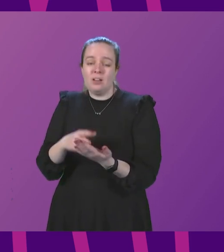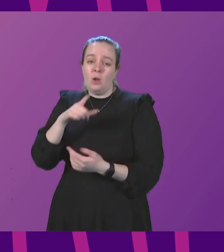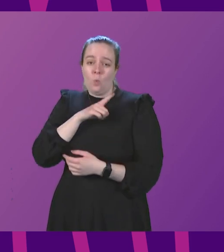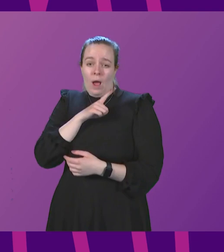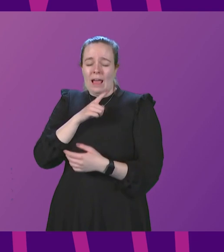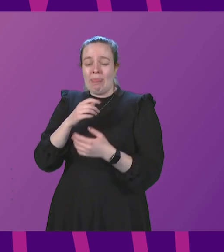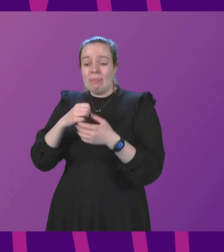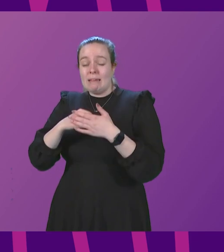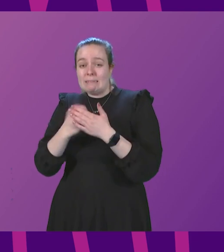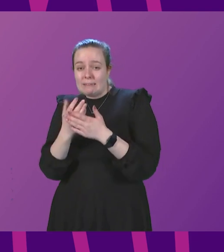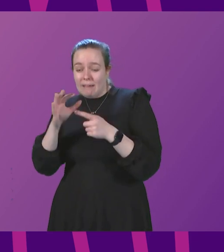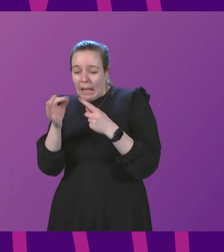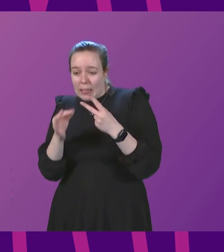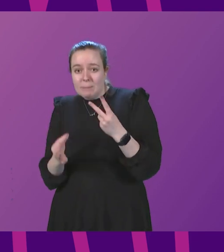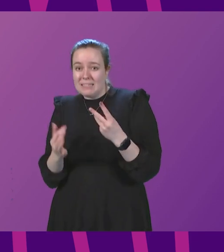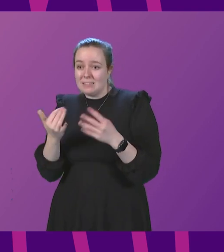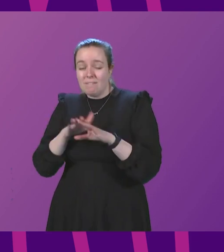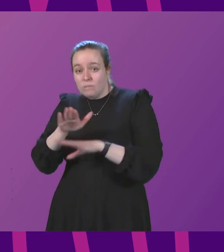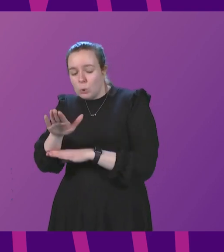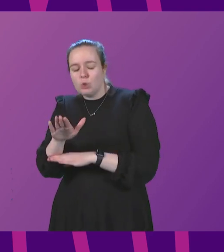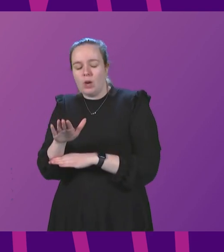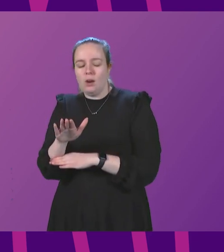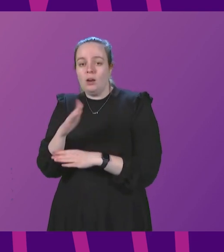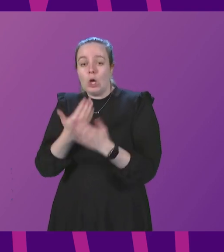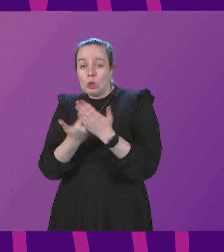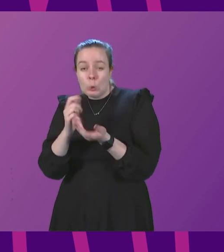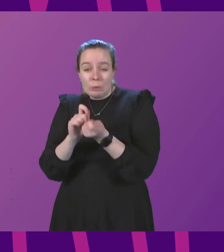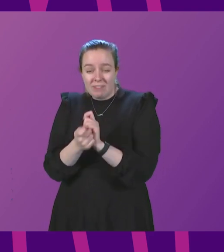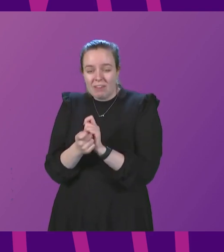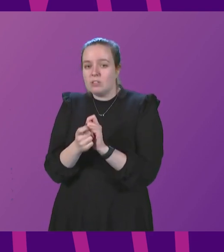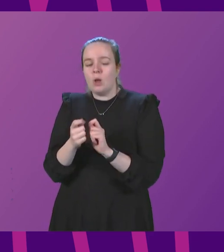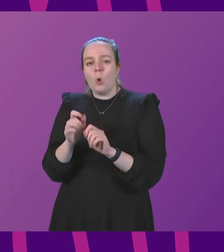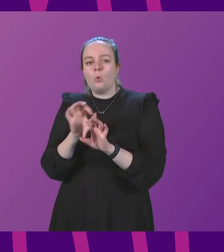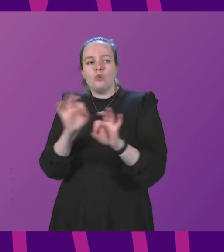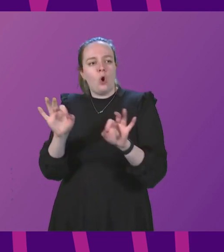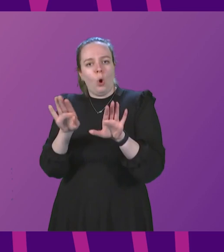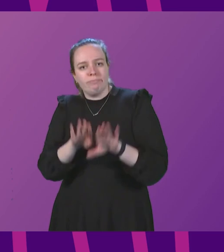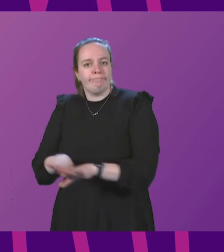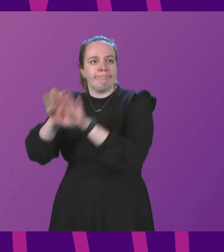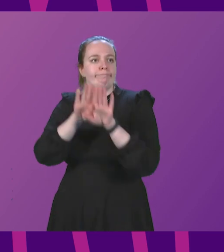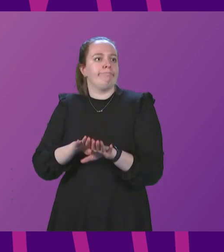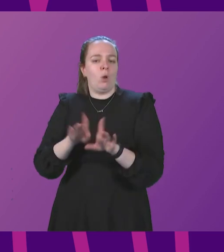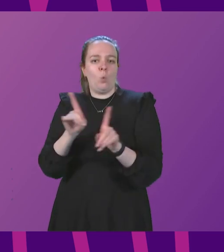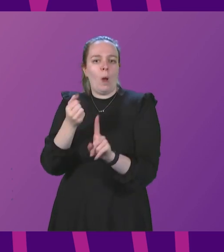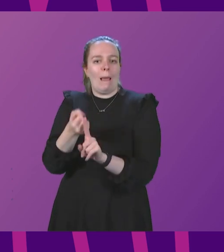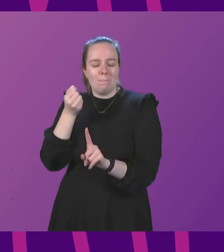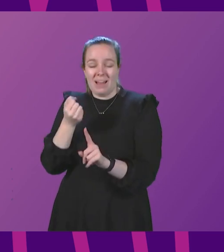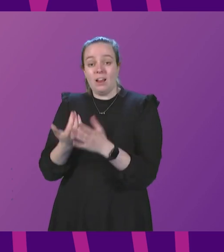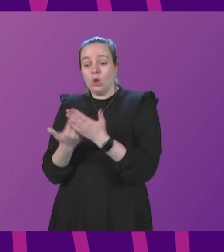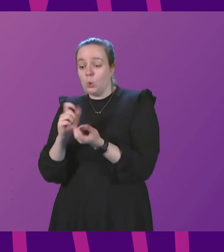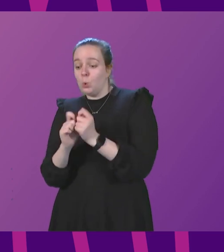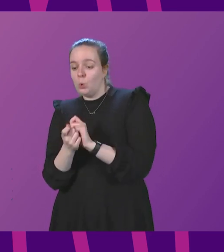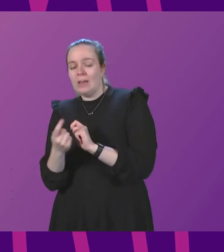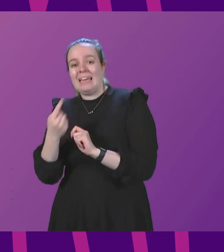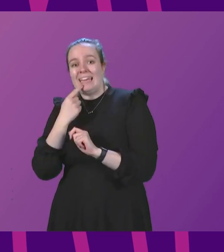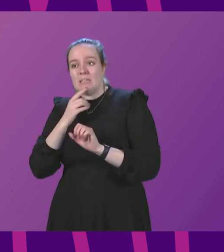developments we may face in future, principally new variants, will not be uniform in their potential impact. A new variant that is highly